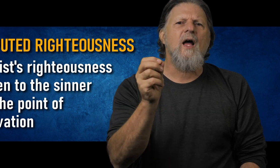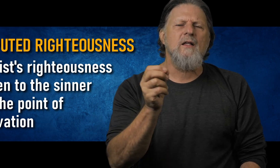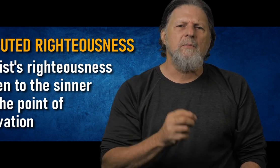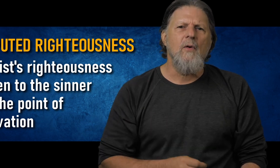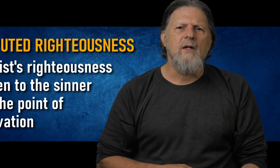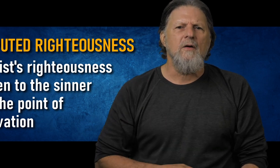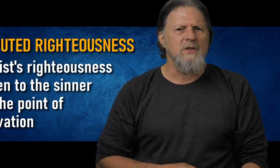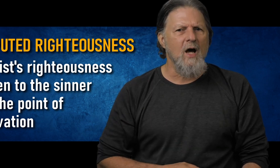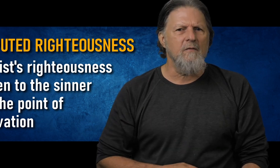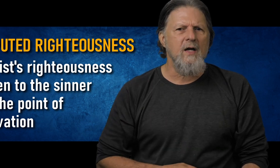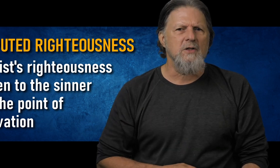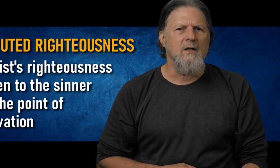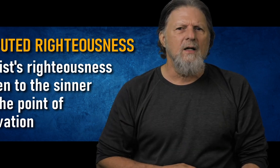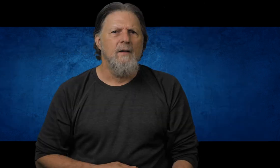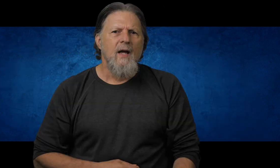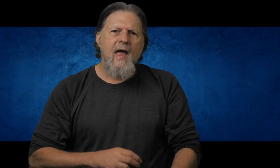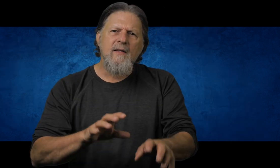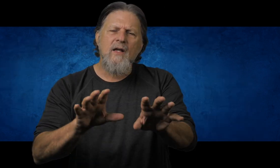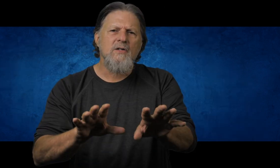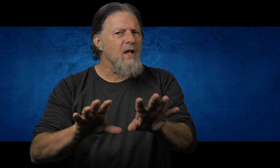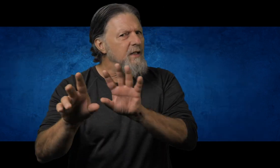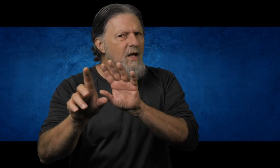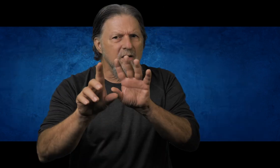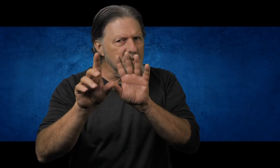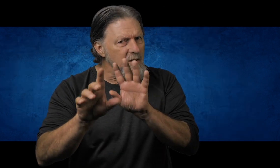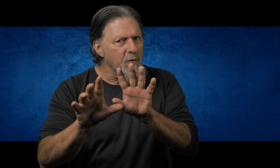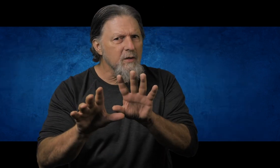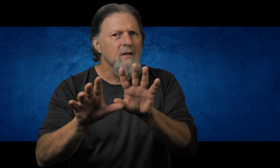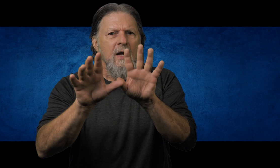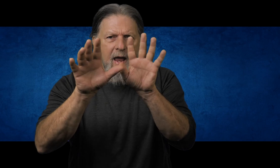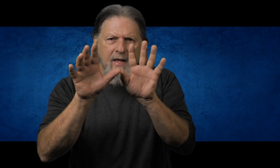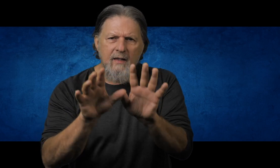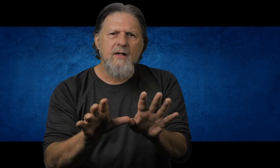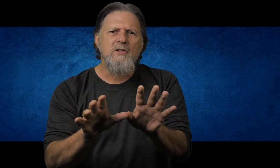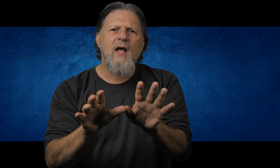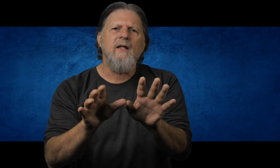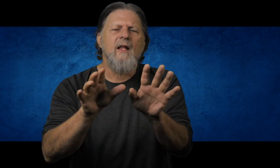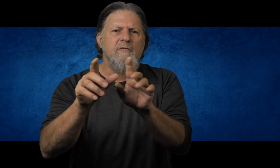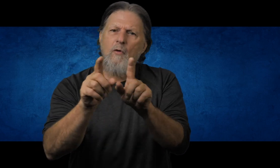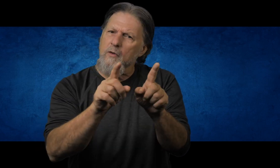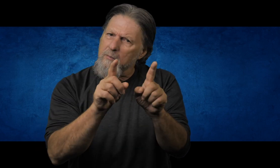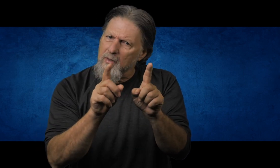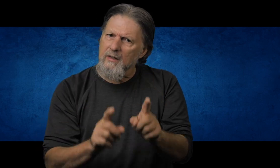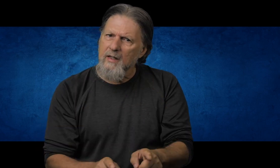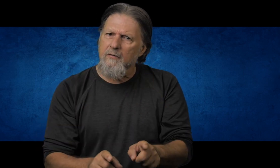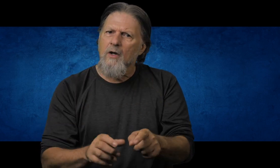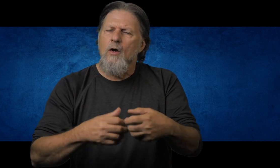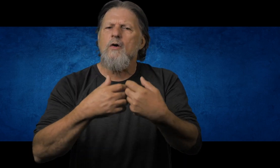at the point of salvation. And the understanding, now this is important, and the understanding that for the believer who